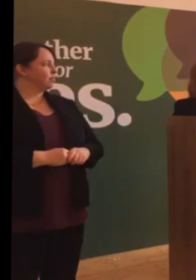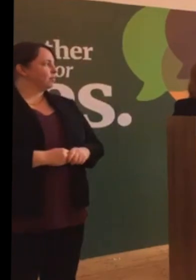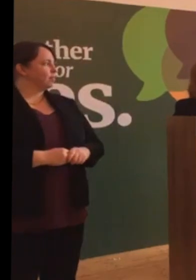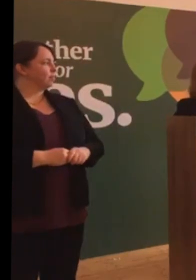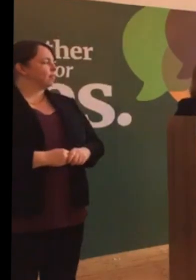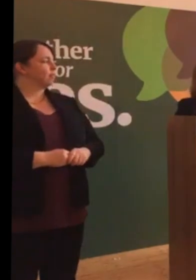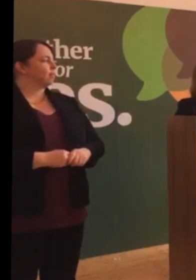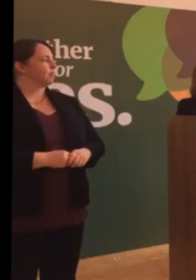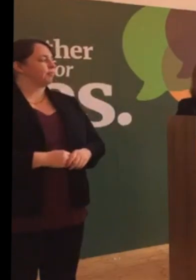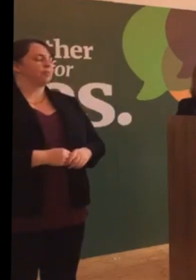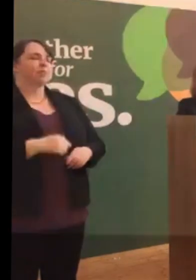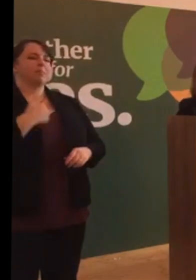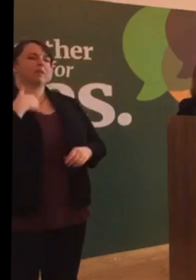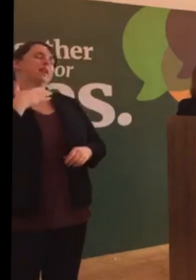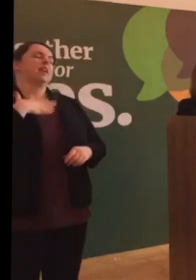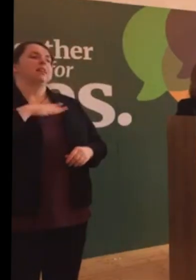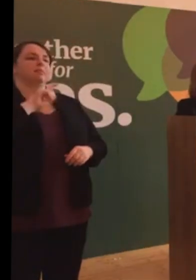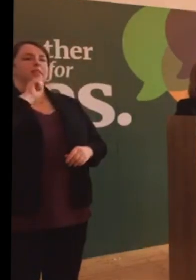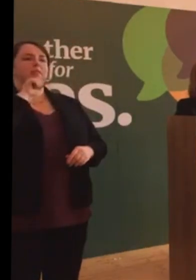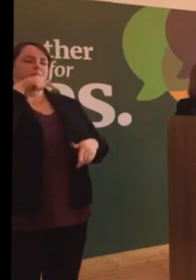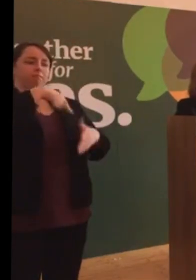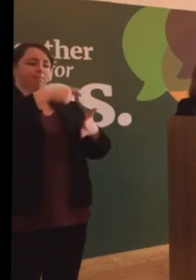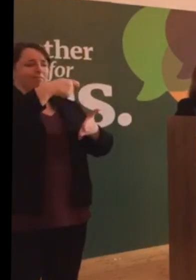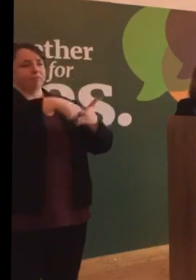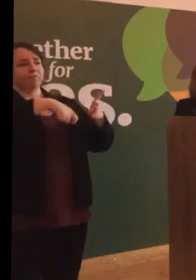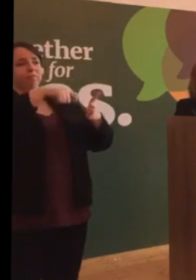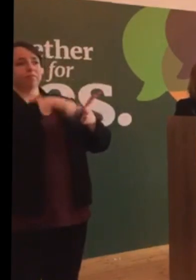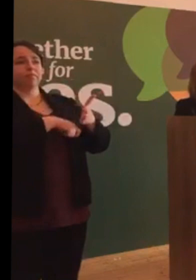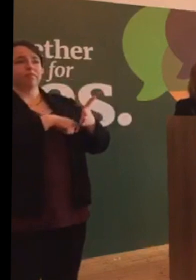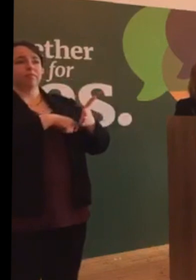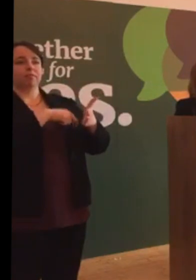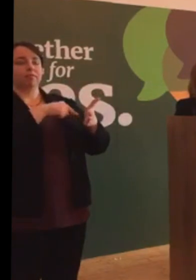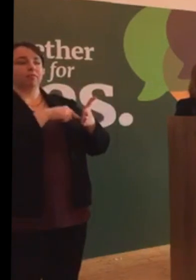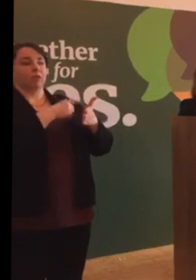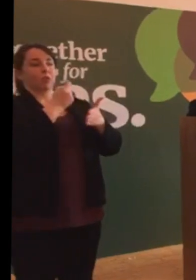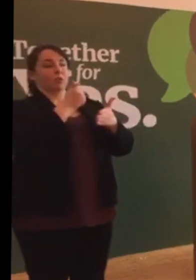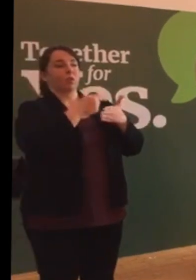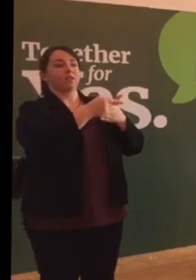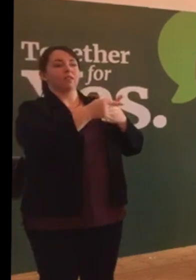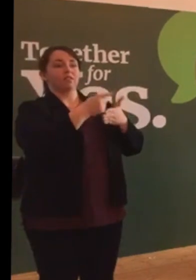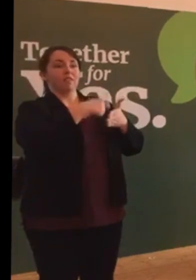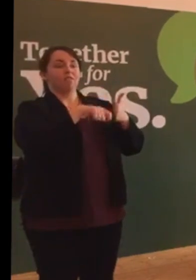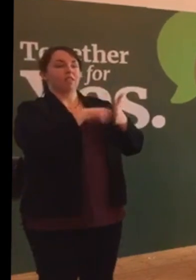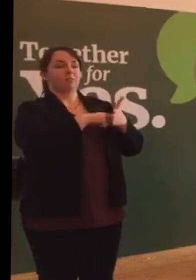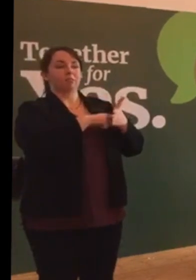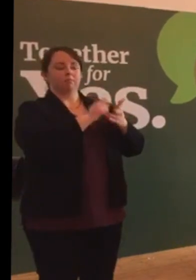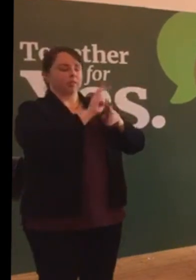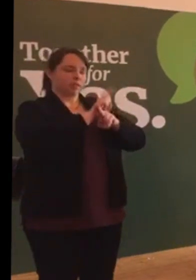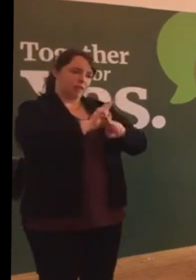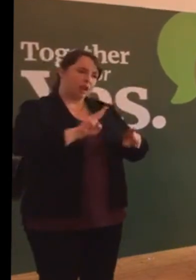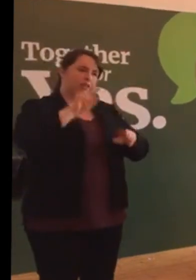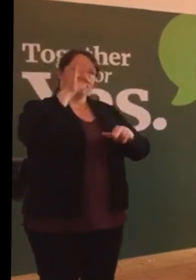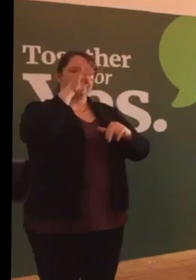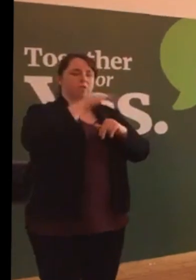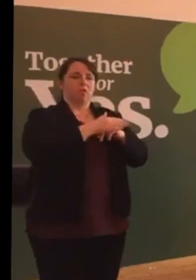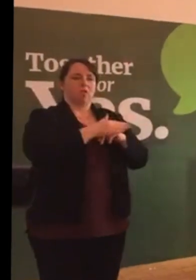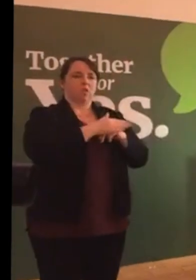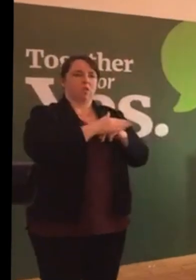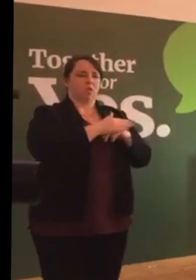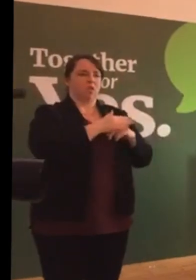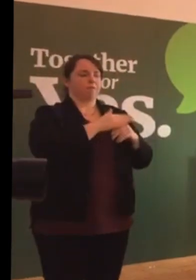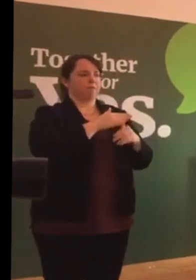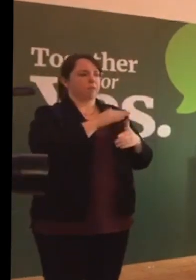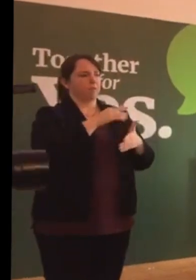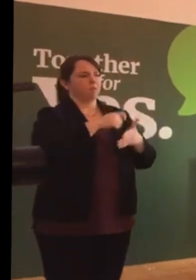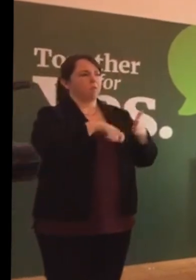I'd like to tell you what this referendum is not. It's not a vote on the morality